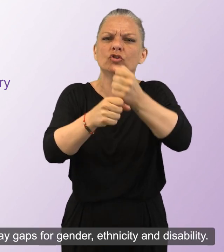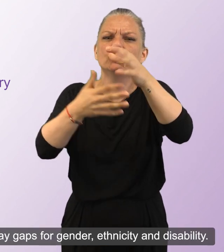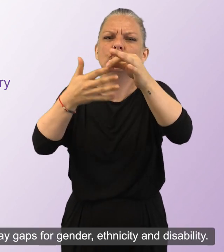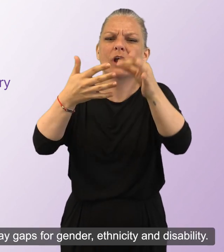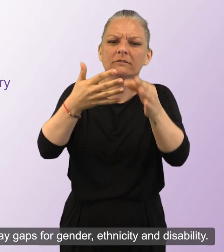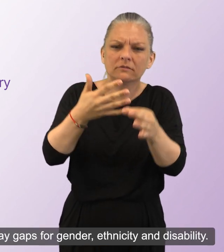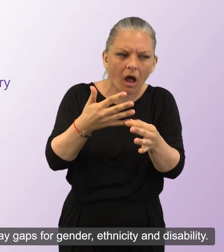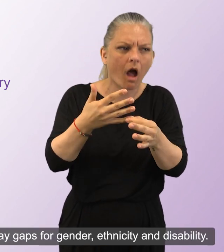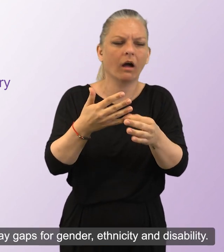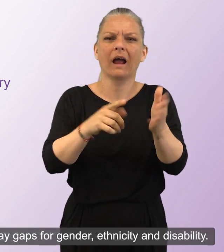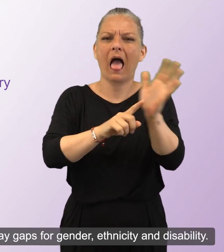and disability.